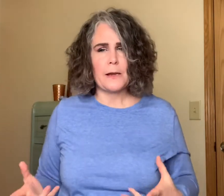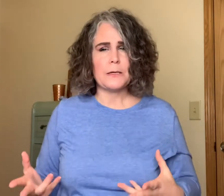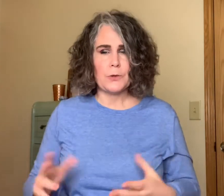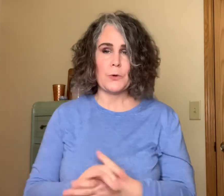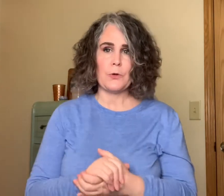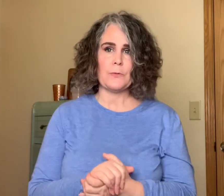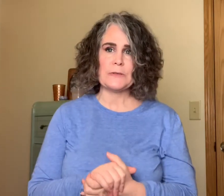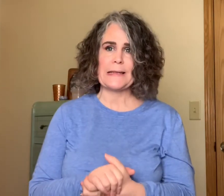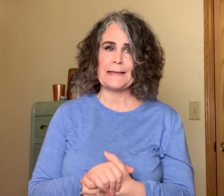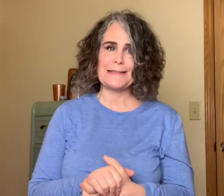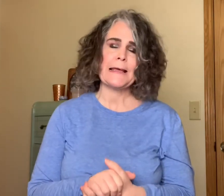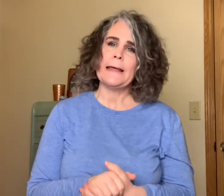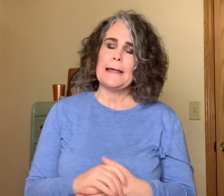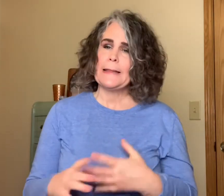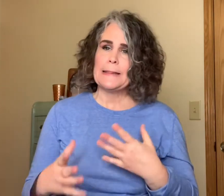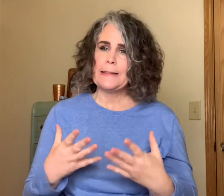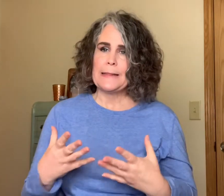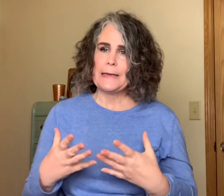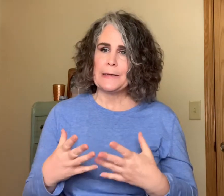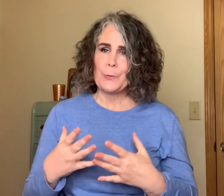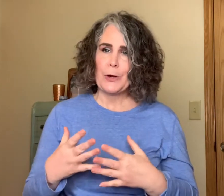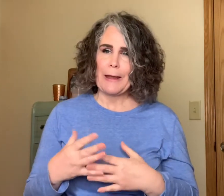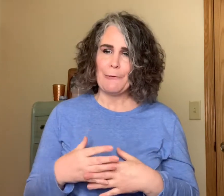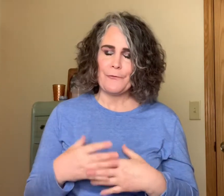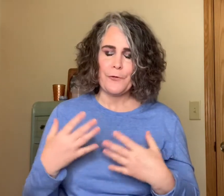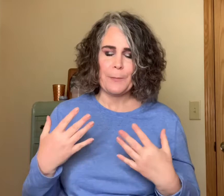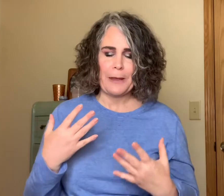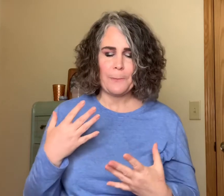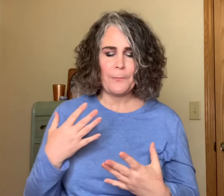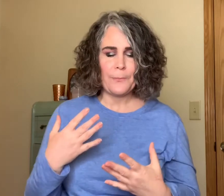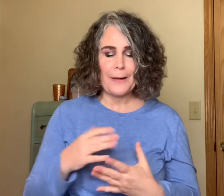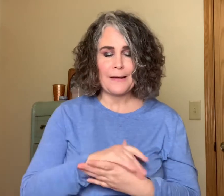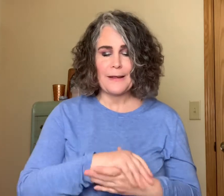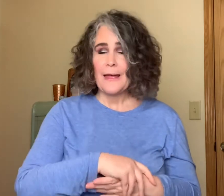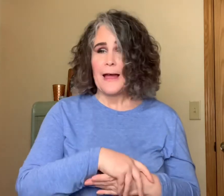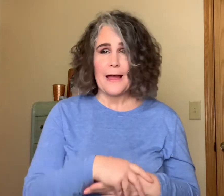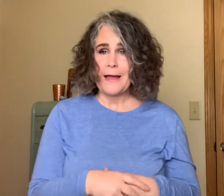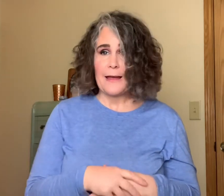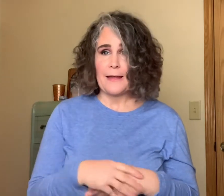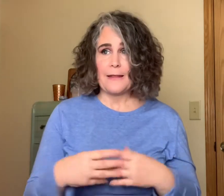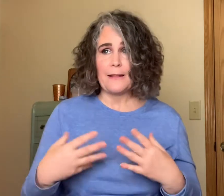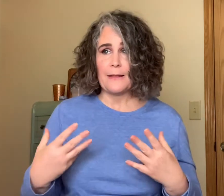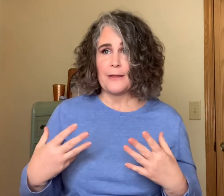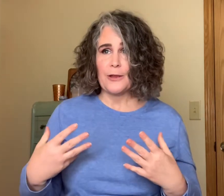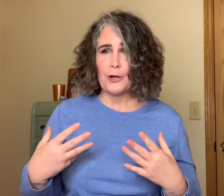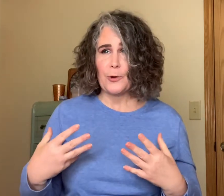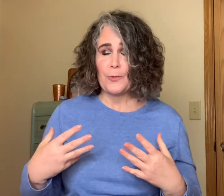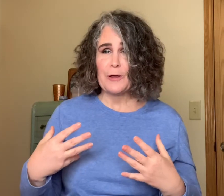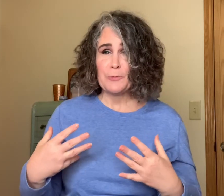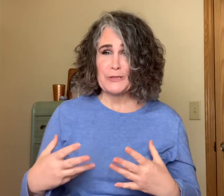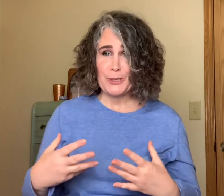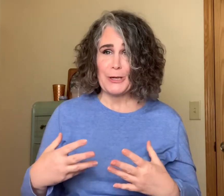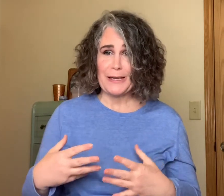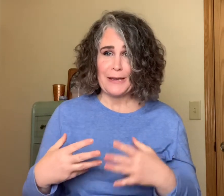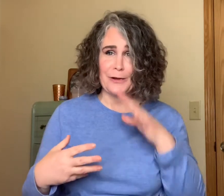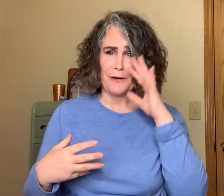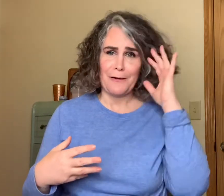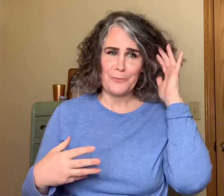I don't own since they didn't work out for me but you know it was a good year almost